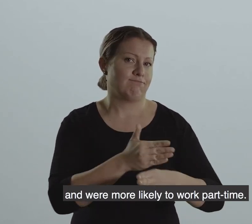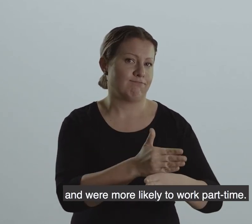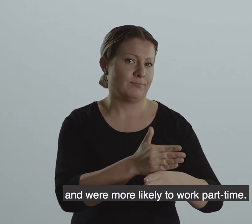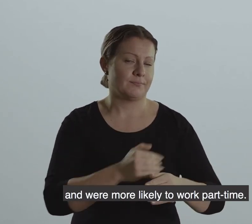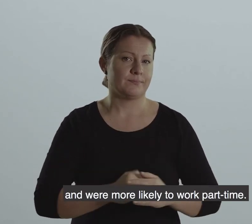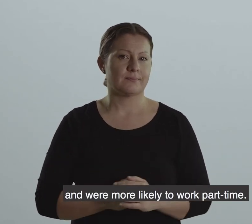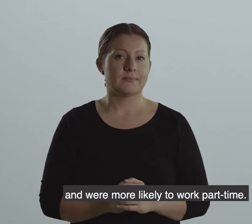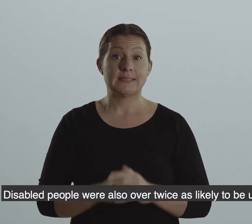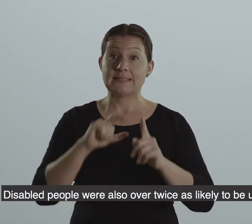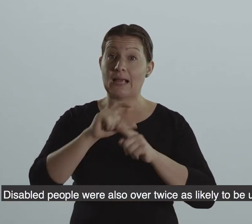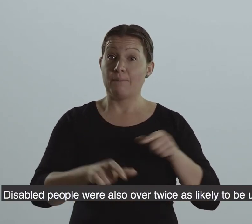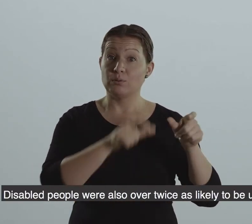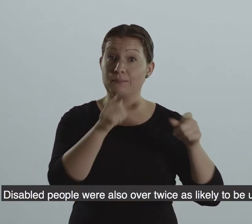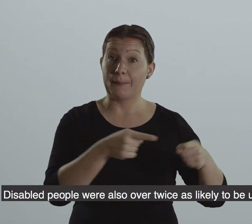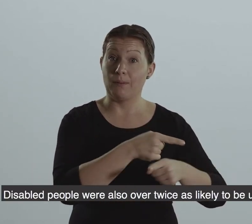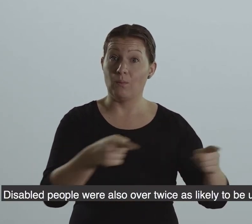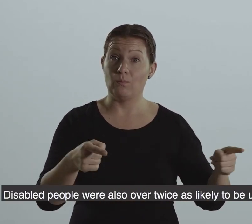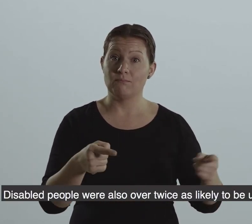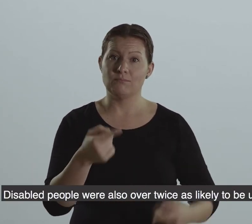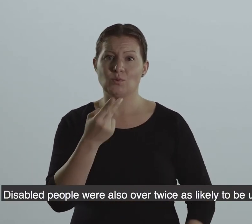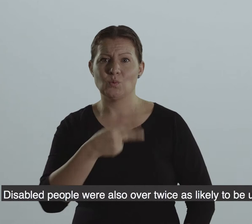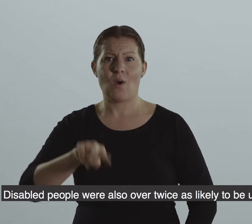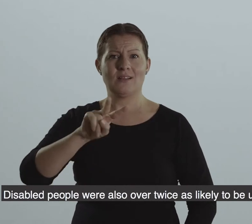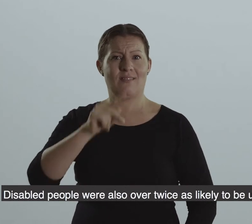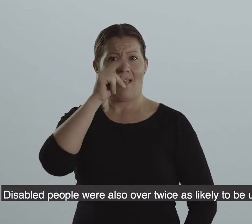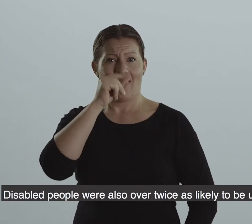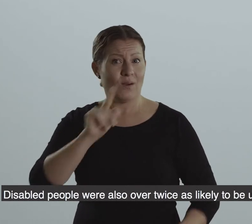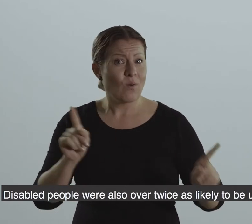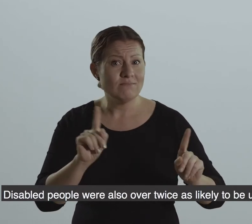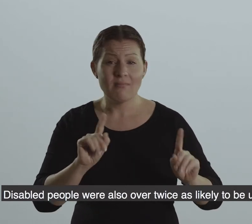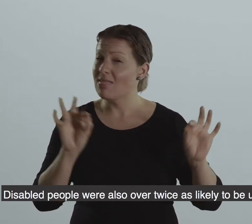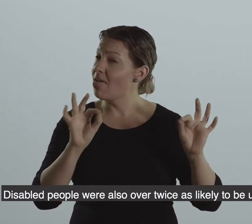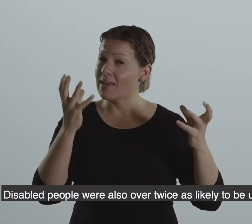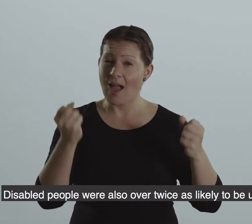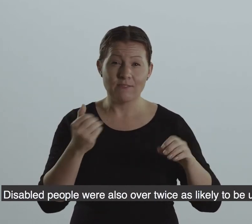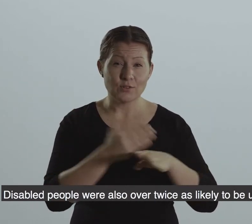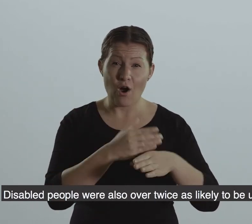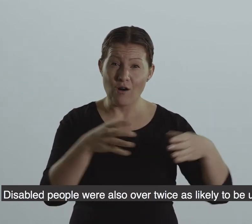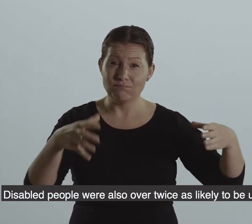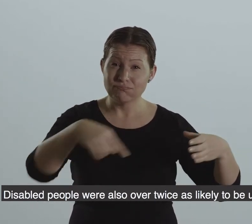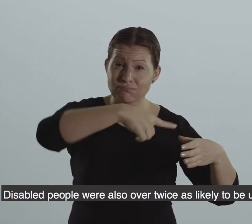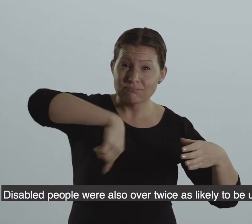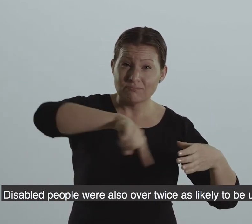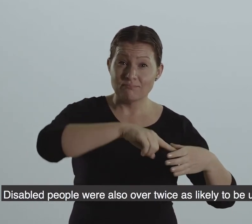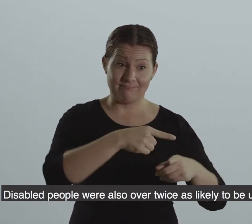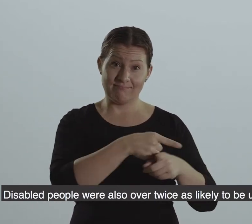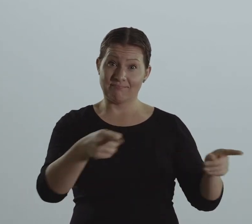to work part-time. Disabled people were also over twice as likely to be